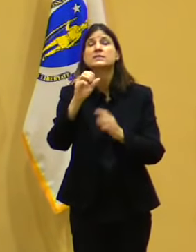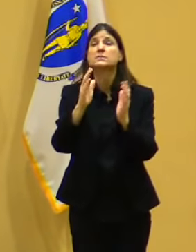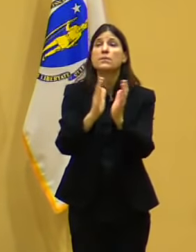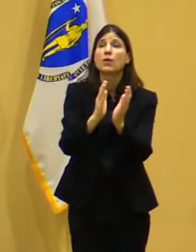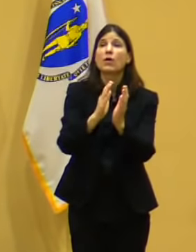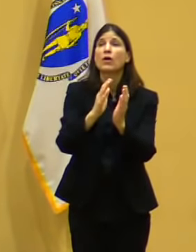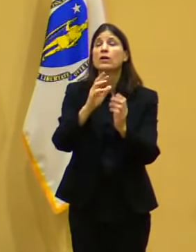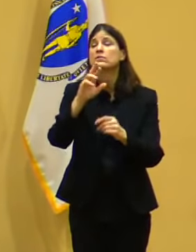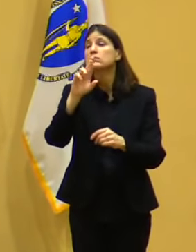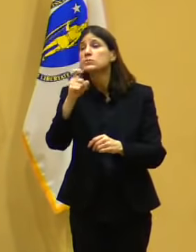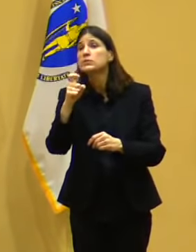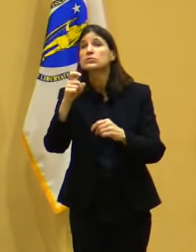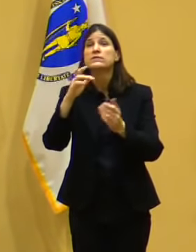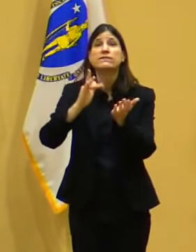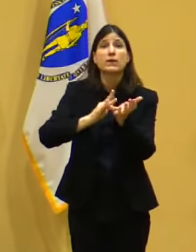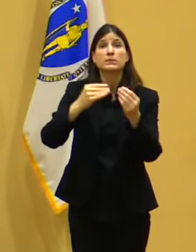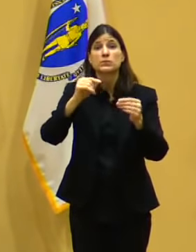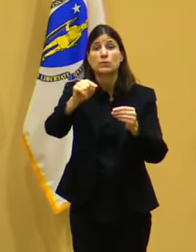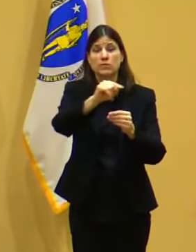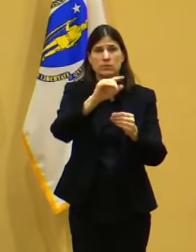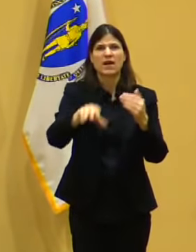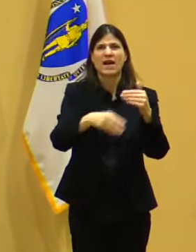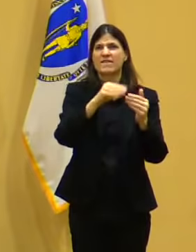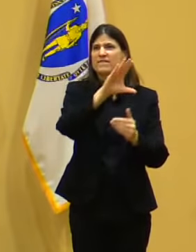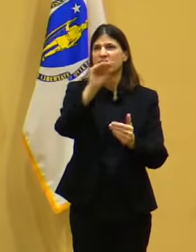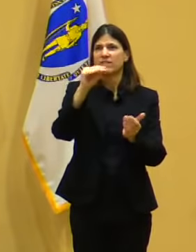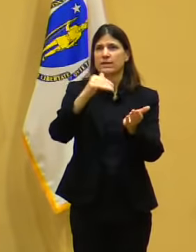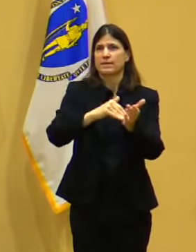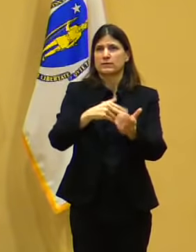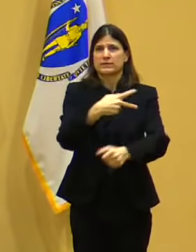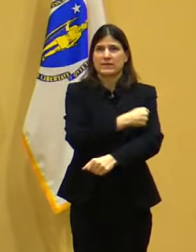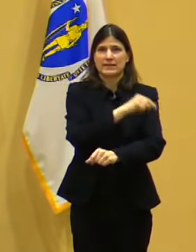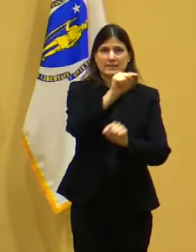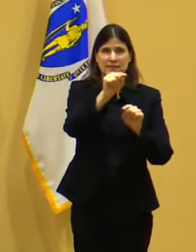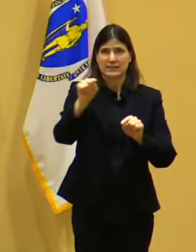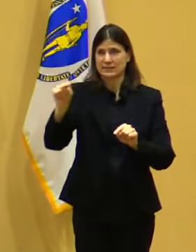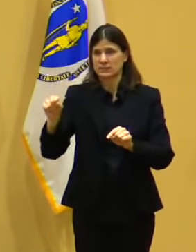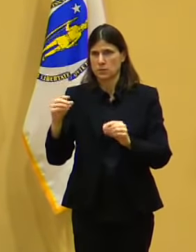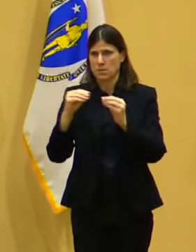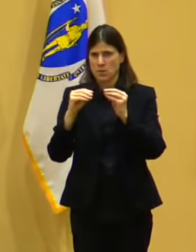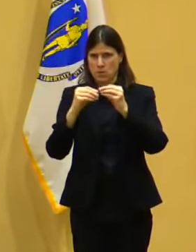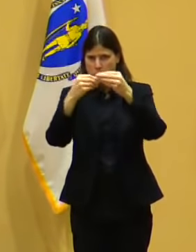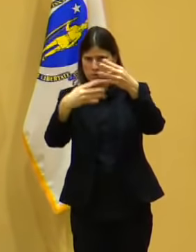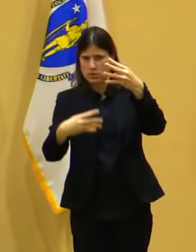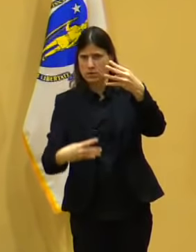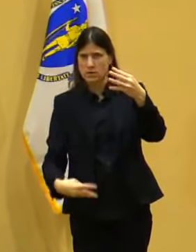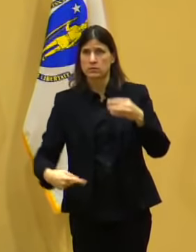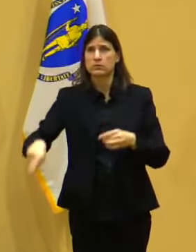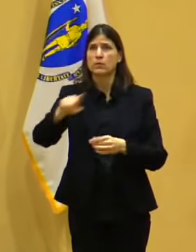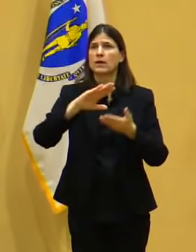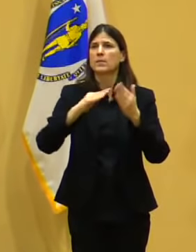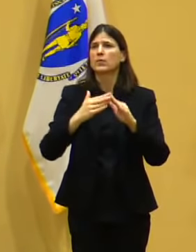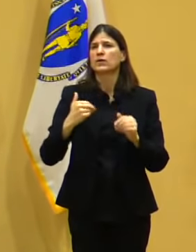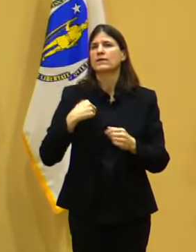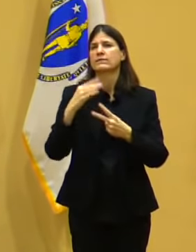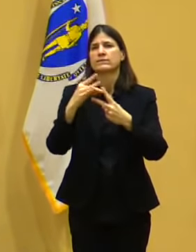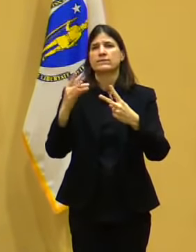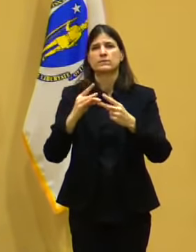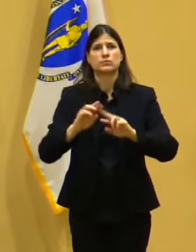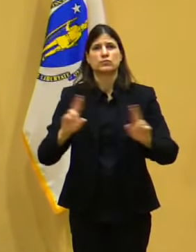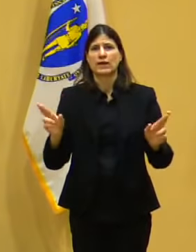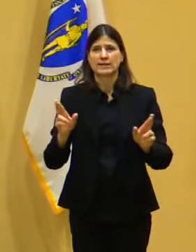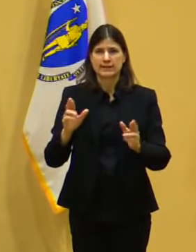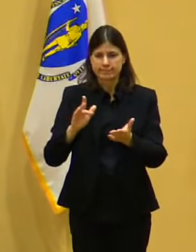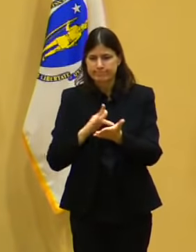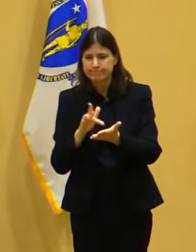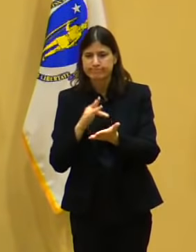CVS going live tomorrow, with an additional 3,000 appointments added each day through Sunday, almost 8,000 new